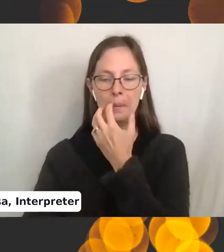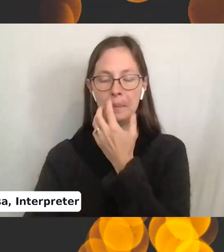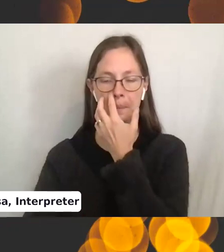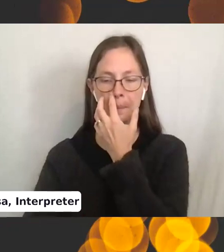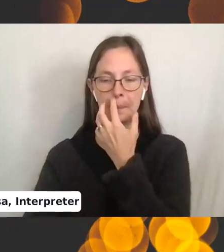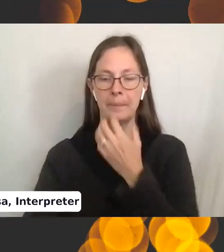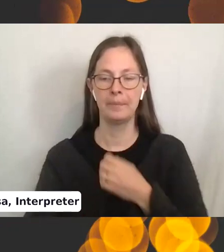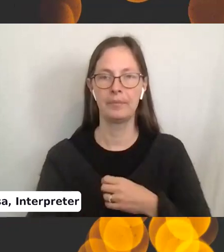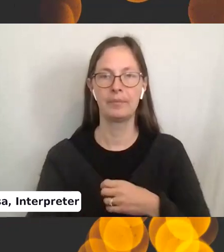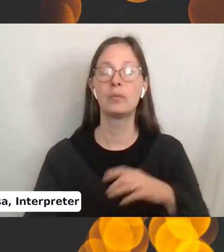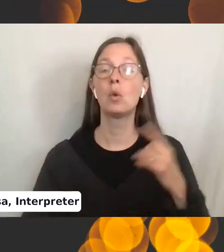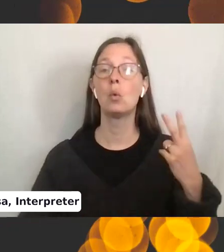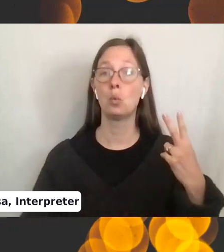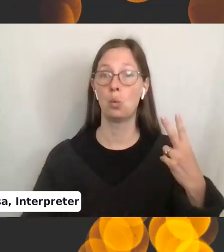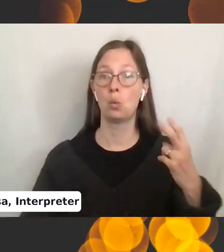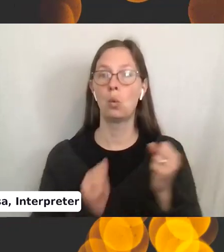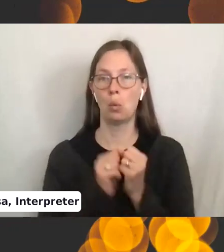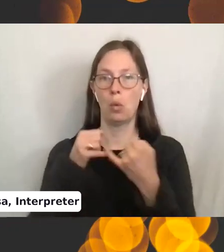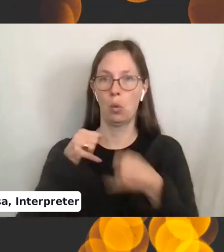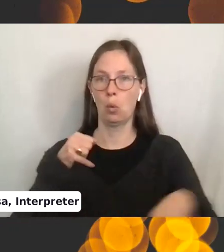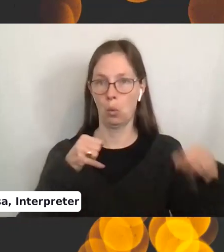They're two needles with a cord between.